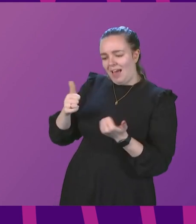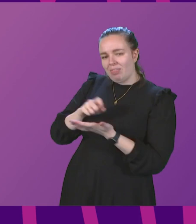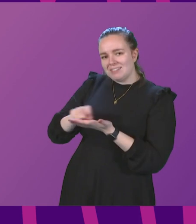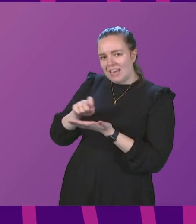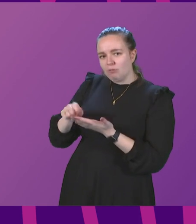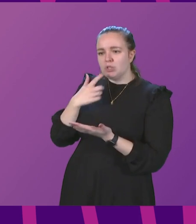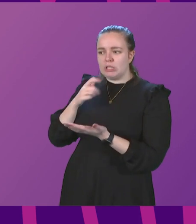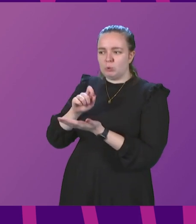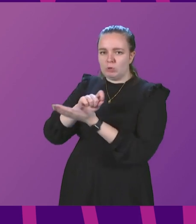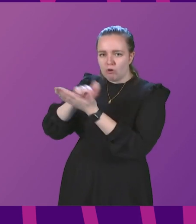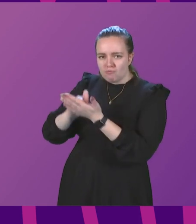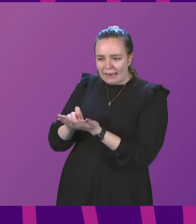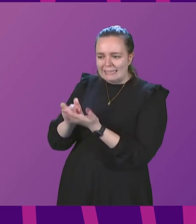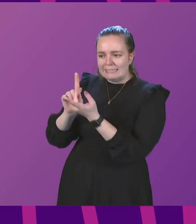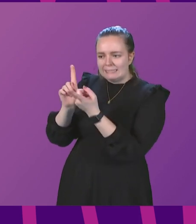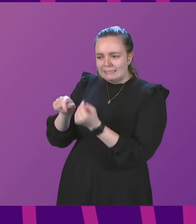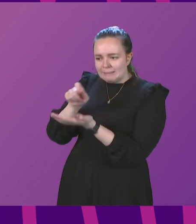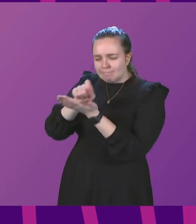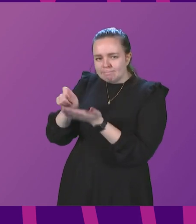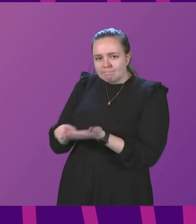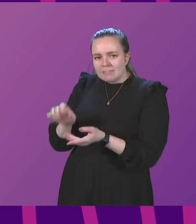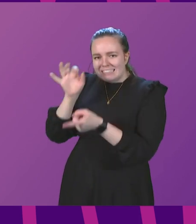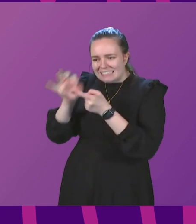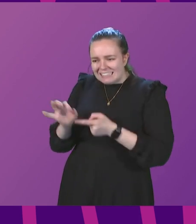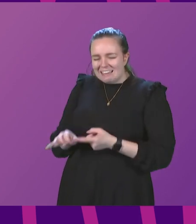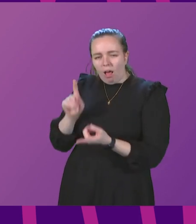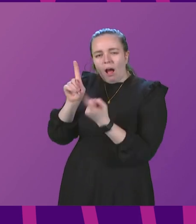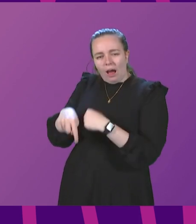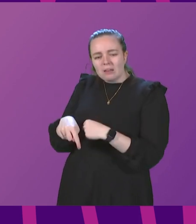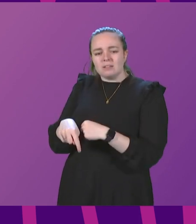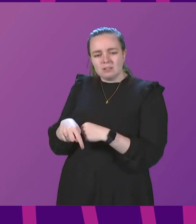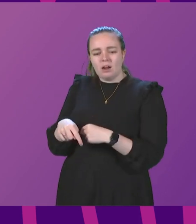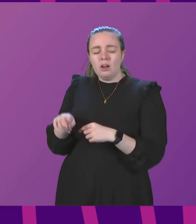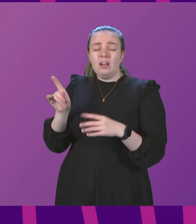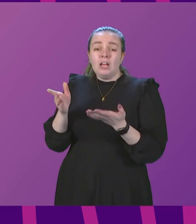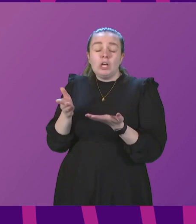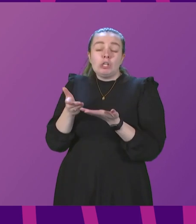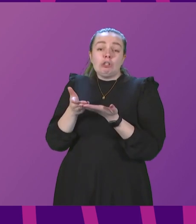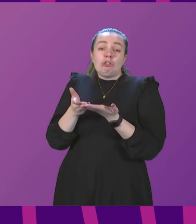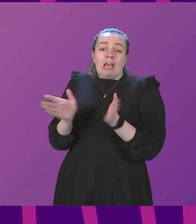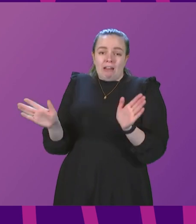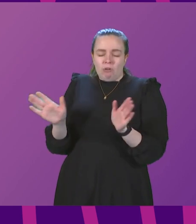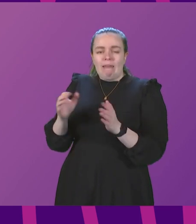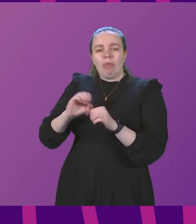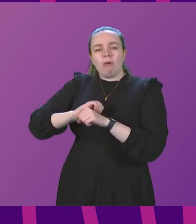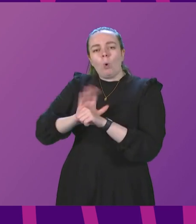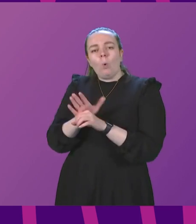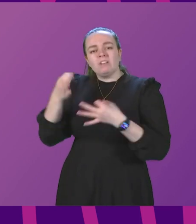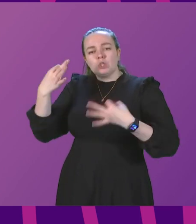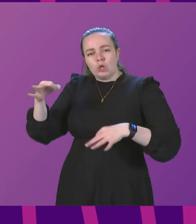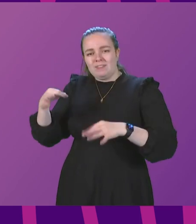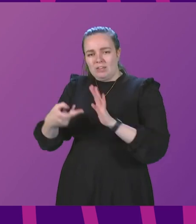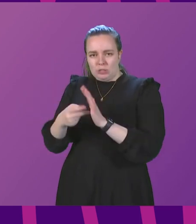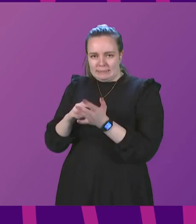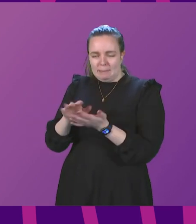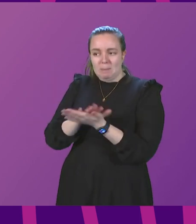to him, just setting out in full detail the answer to the question. In general terms, though, the COVID certification scheme